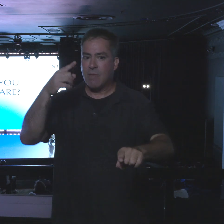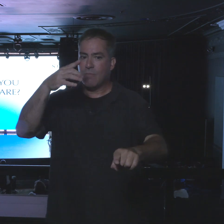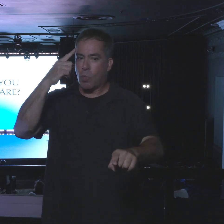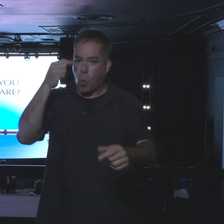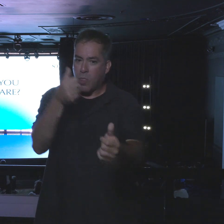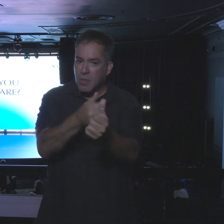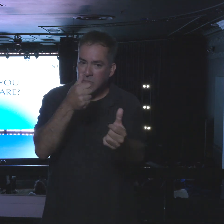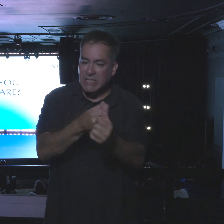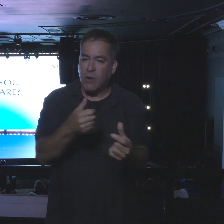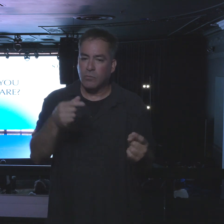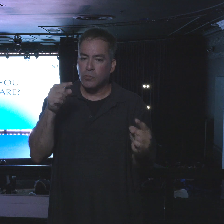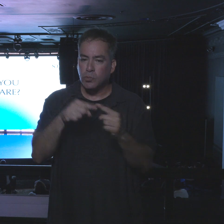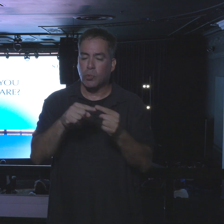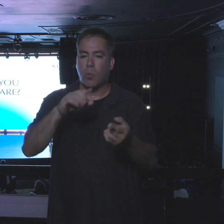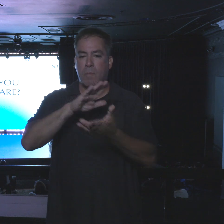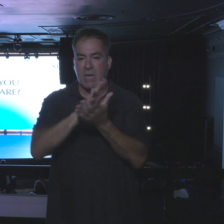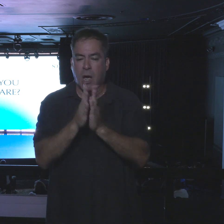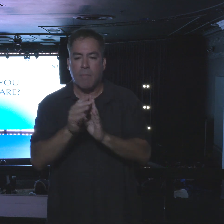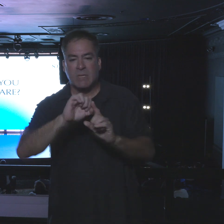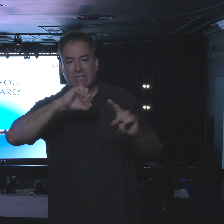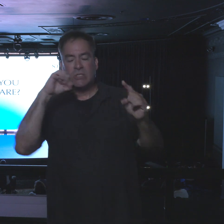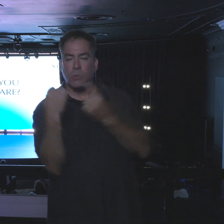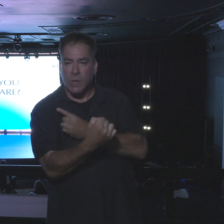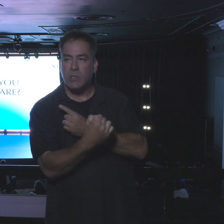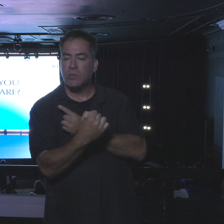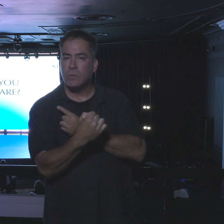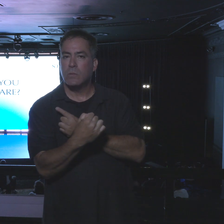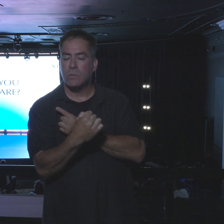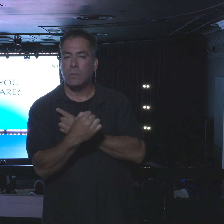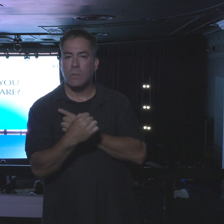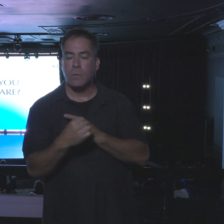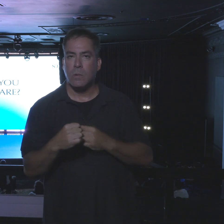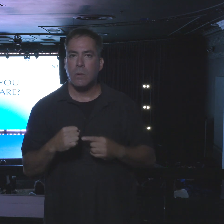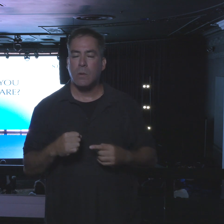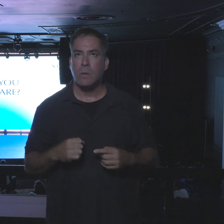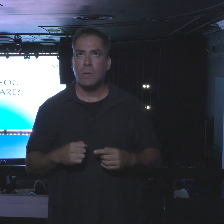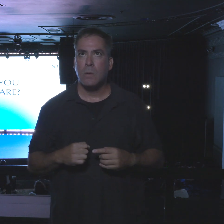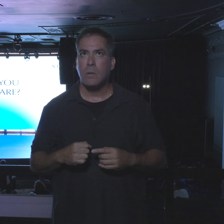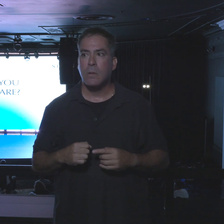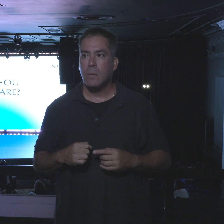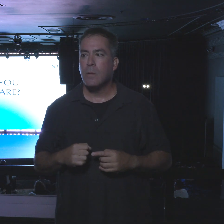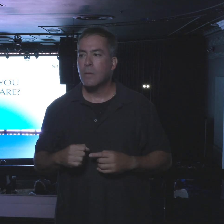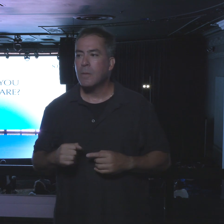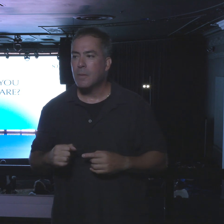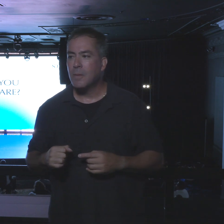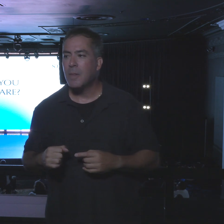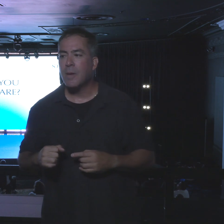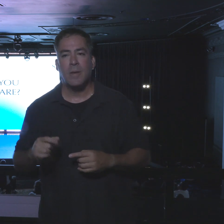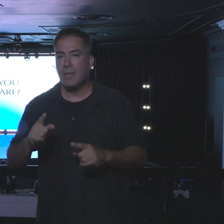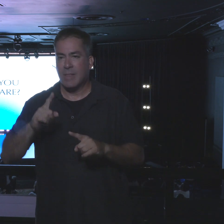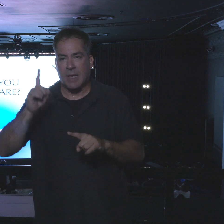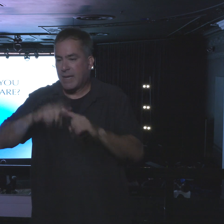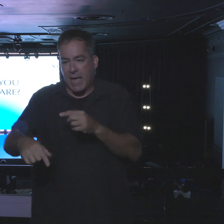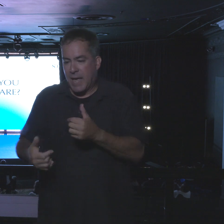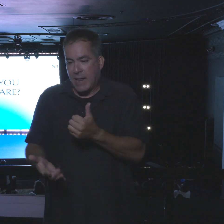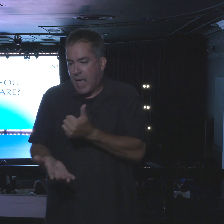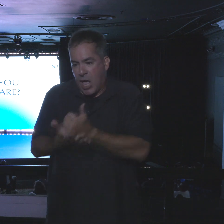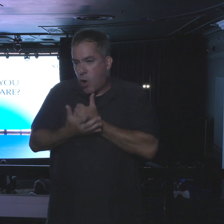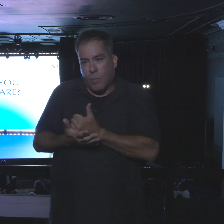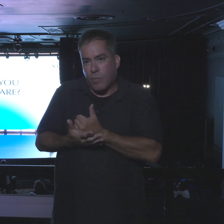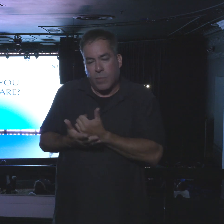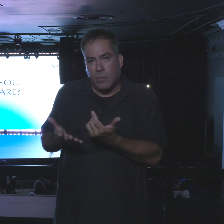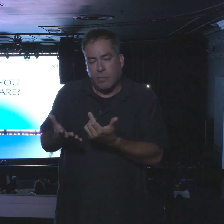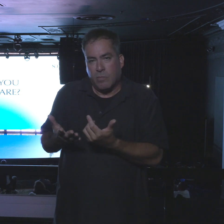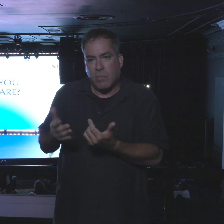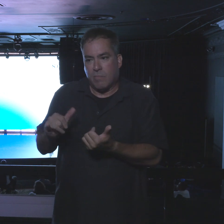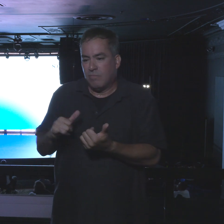into a condition that was later termed learned